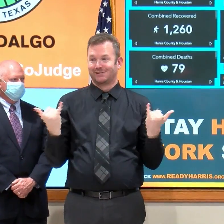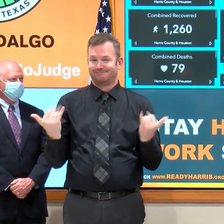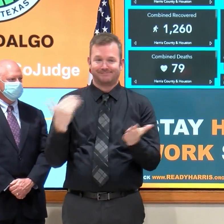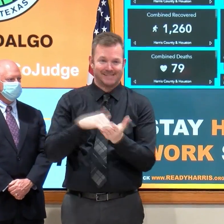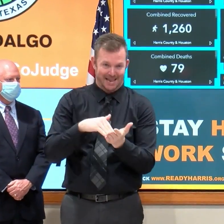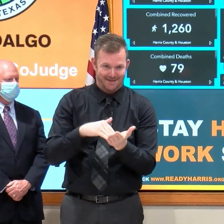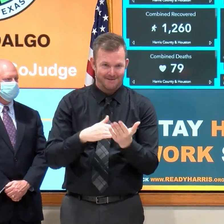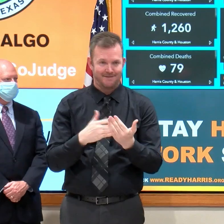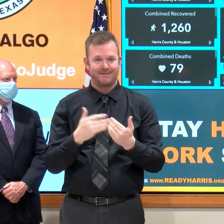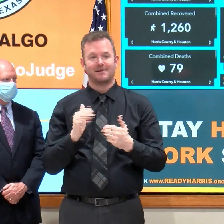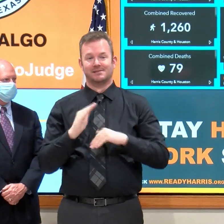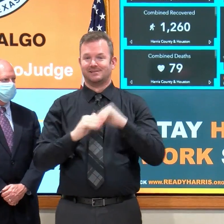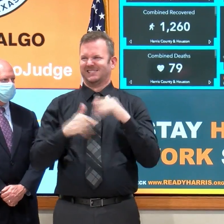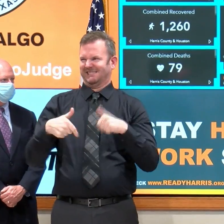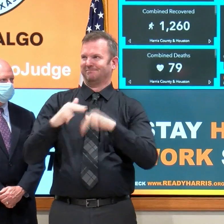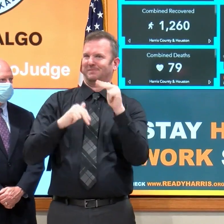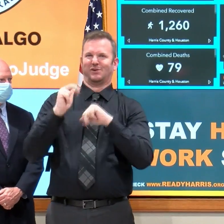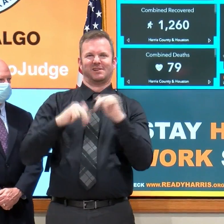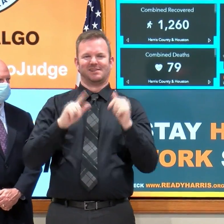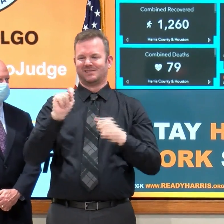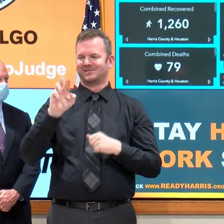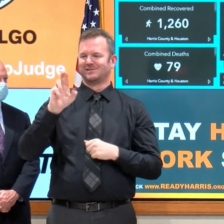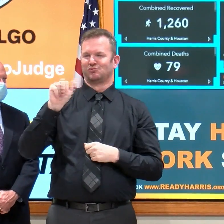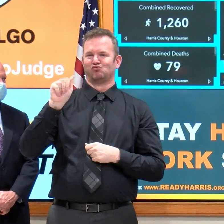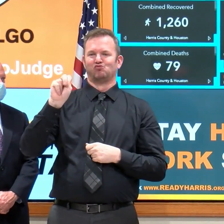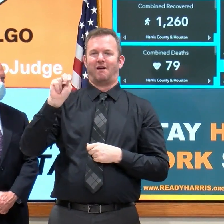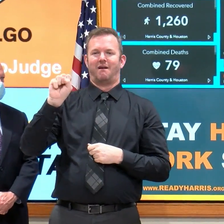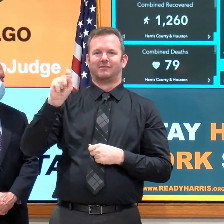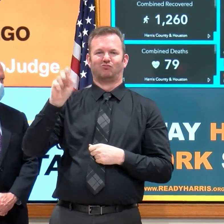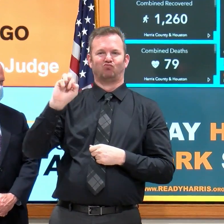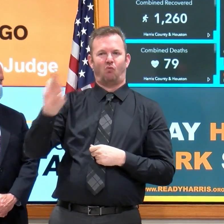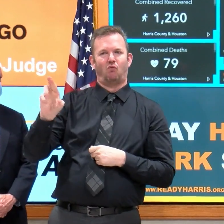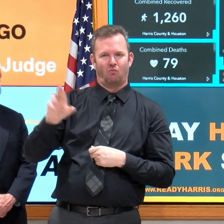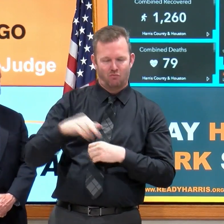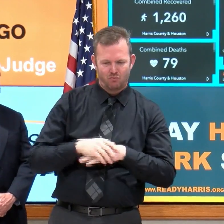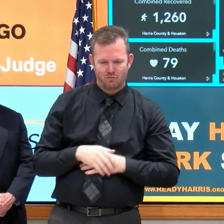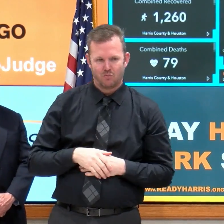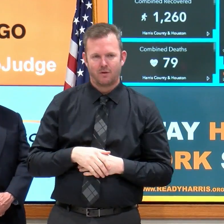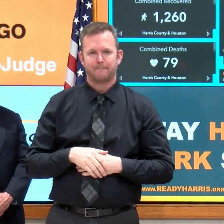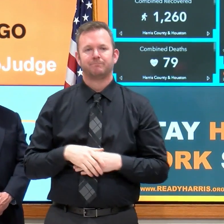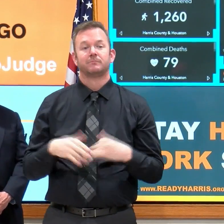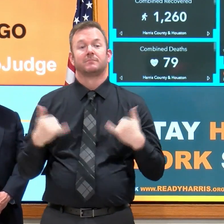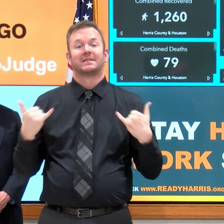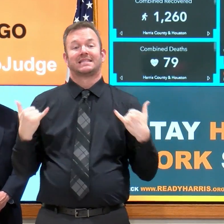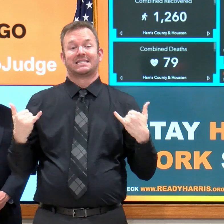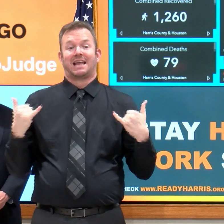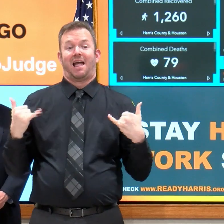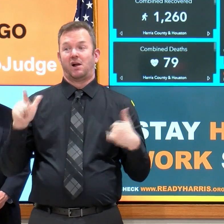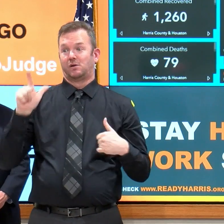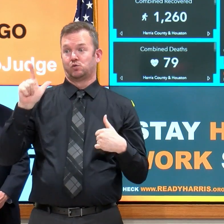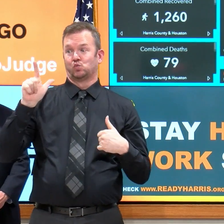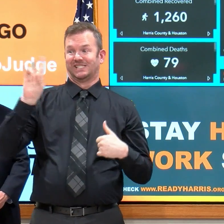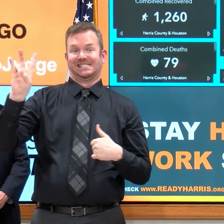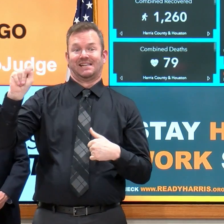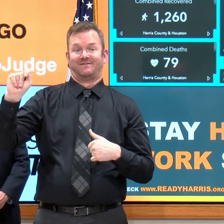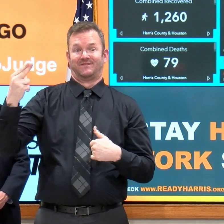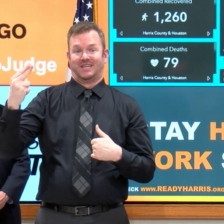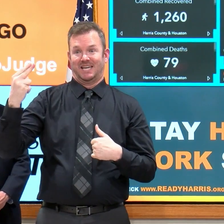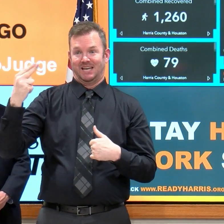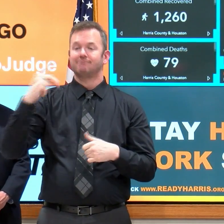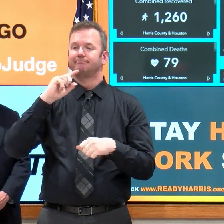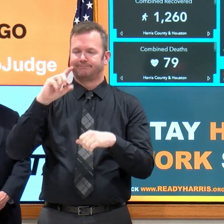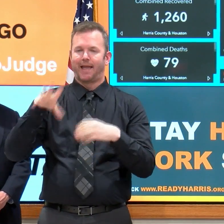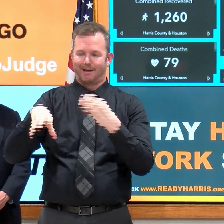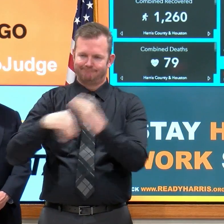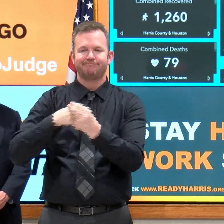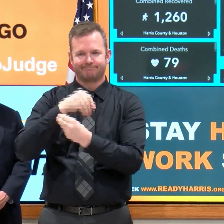the city of Houston is adding 27 new cases today, and